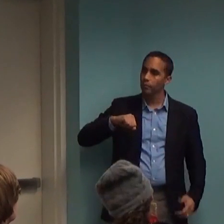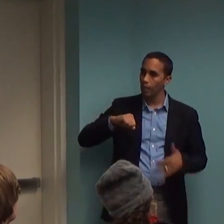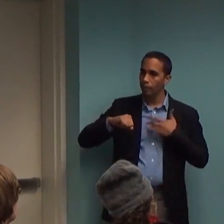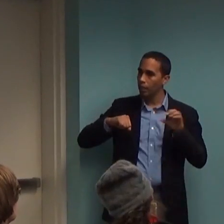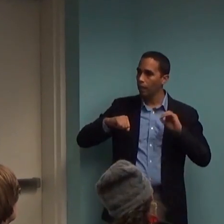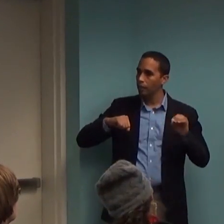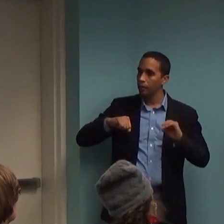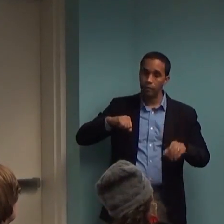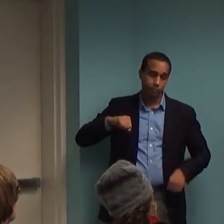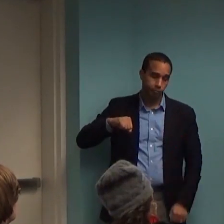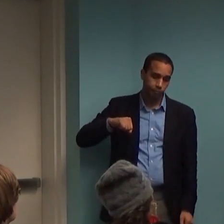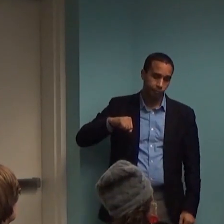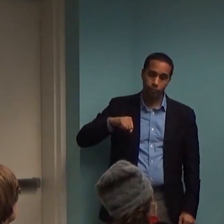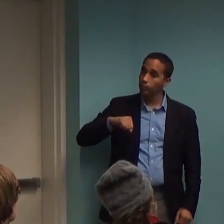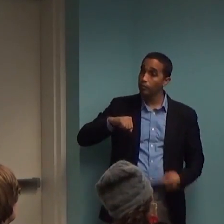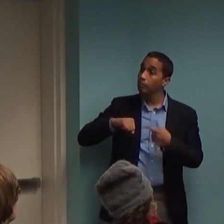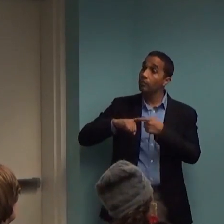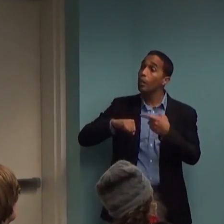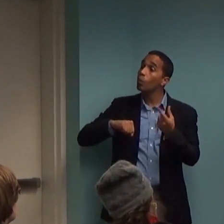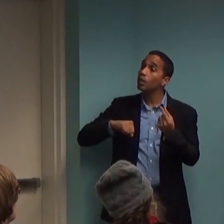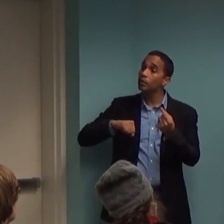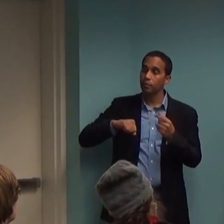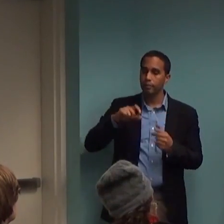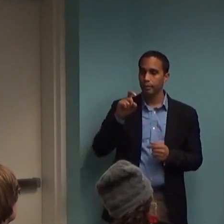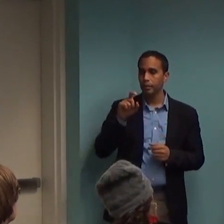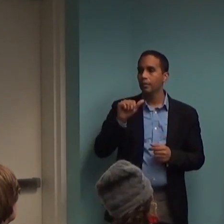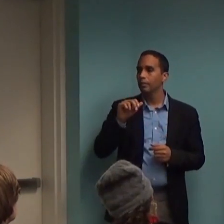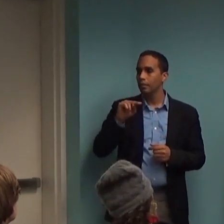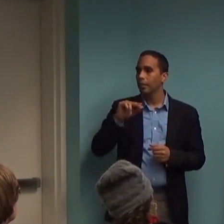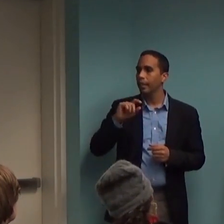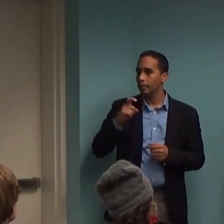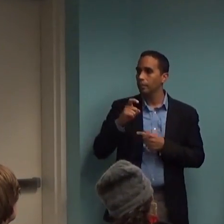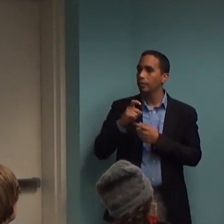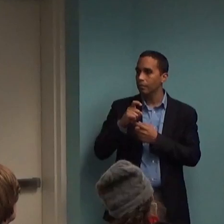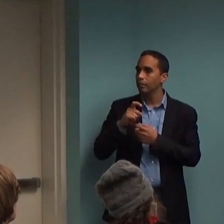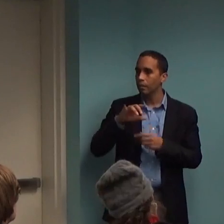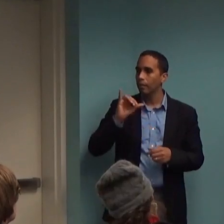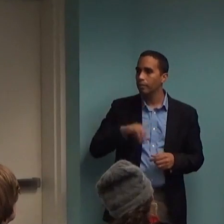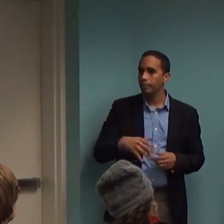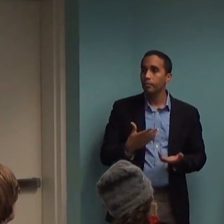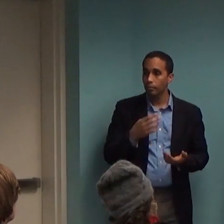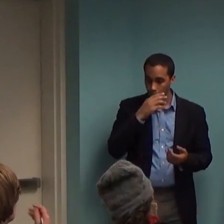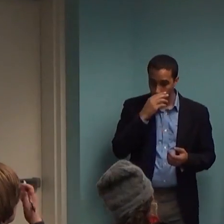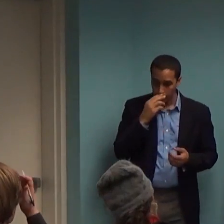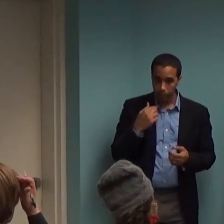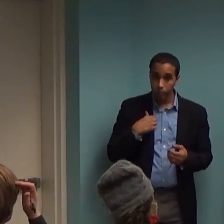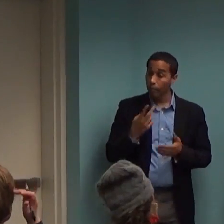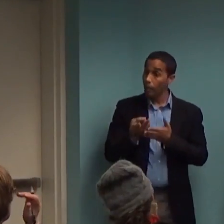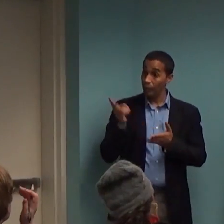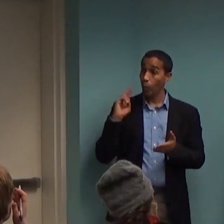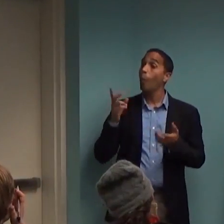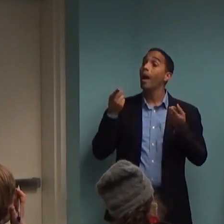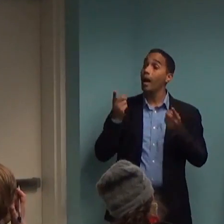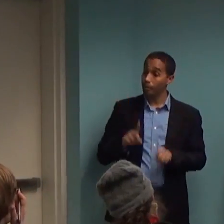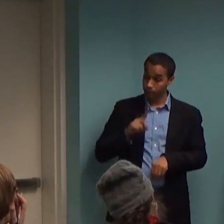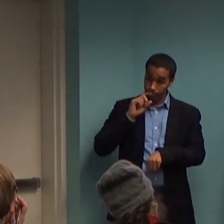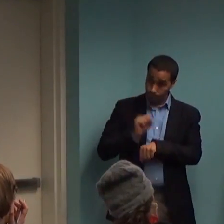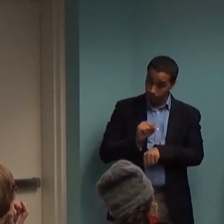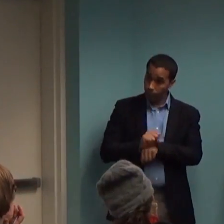a medication like Xanax? So, like I said, I've had that conversation regularly. And fact, just a couple of weeks ago, there's somebody I started seeing recently who was taking Klonopin,